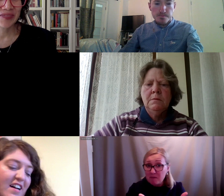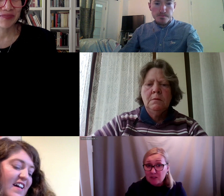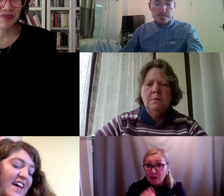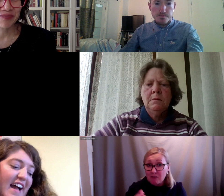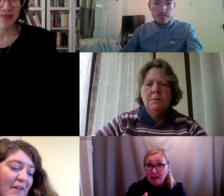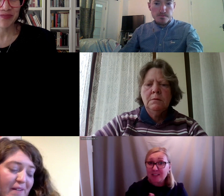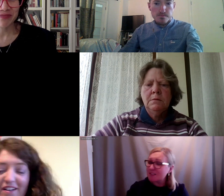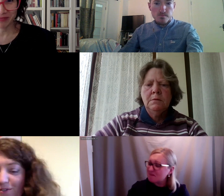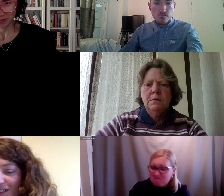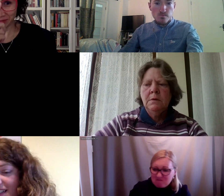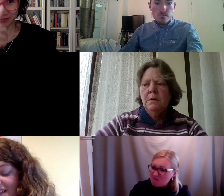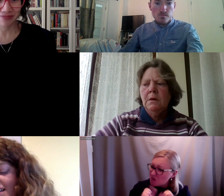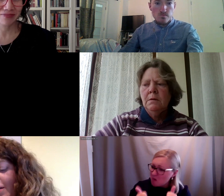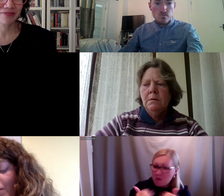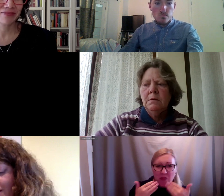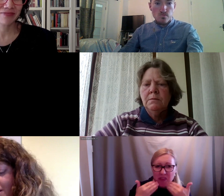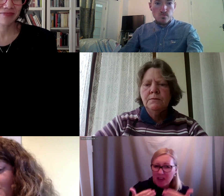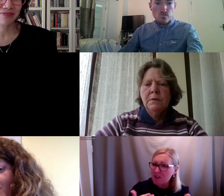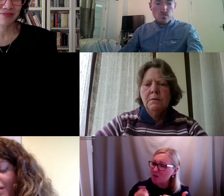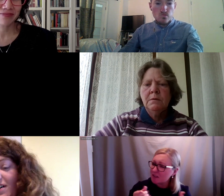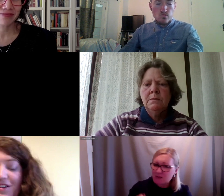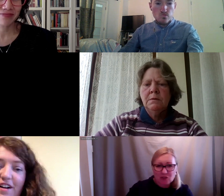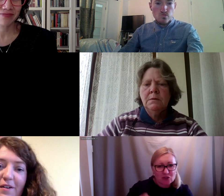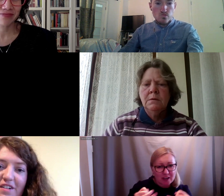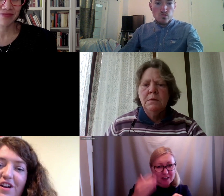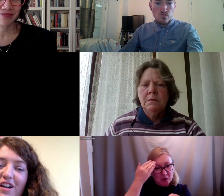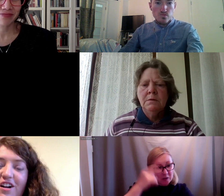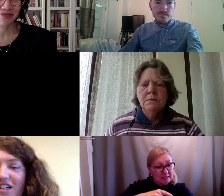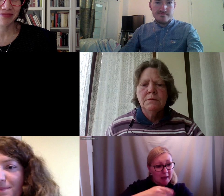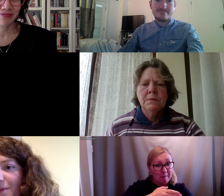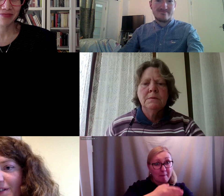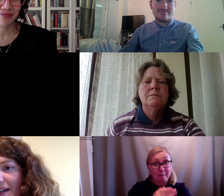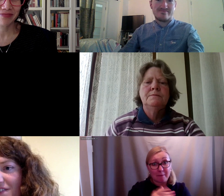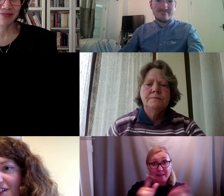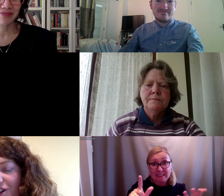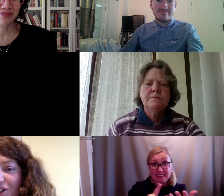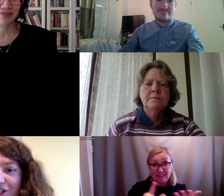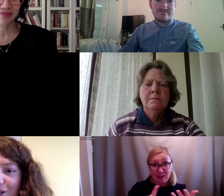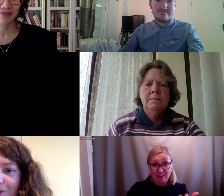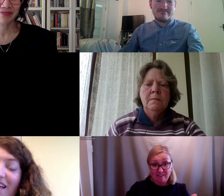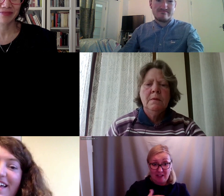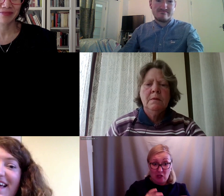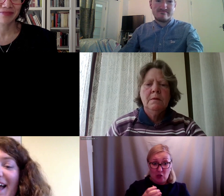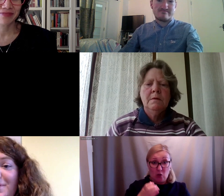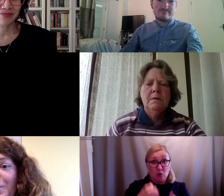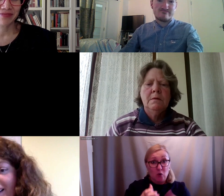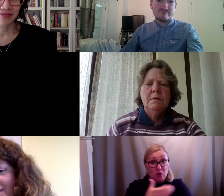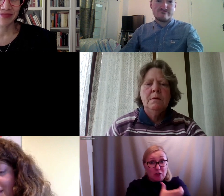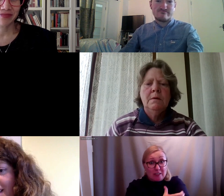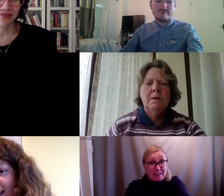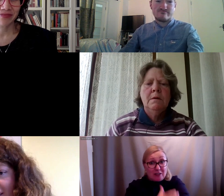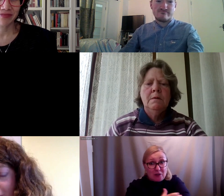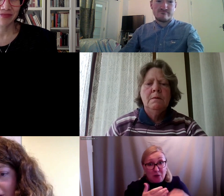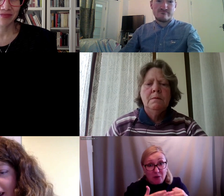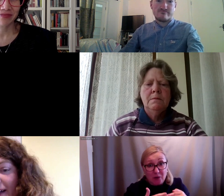to seven o'clock. I know just listening to you all, we could have spoken for another hour, if not longer, but we do have to draw to a close. So